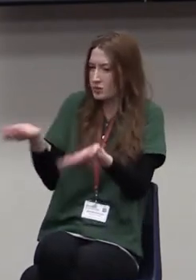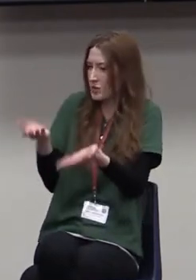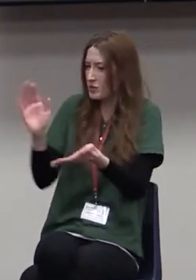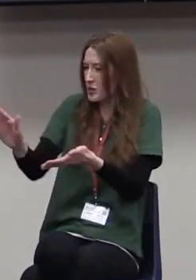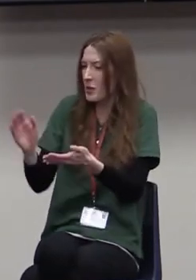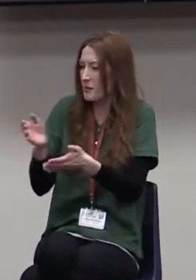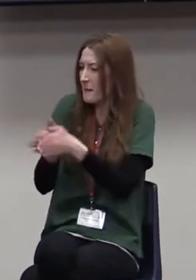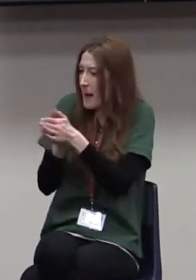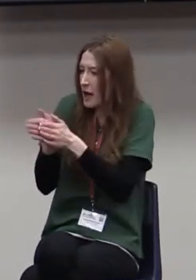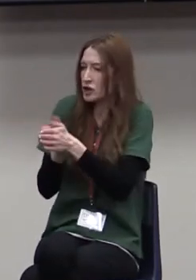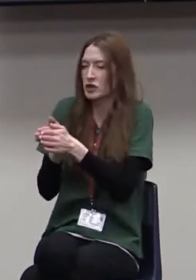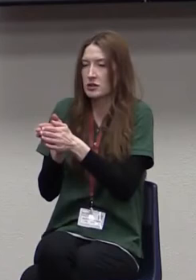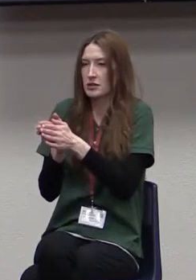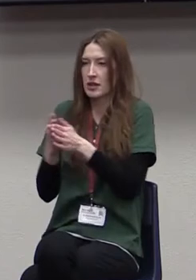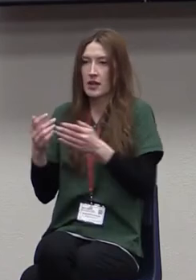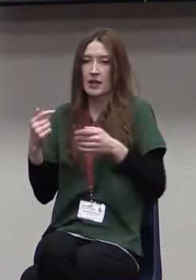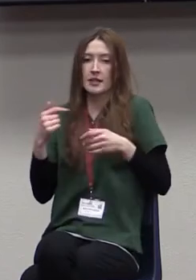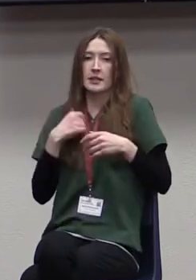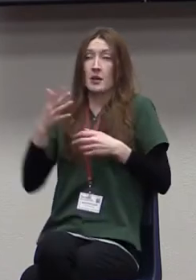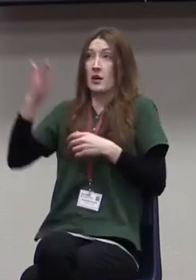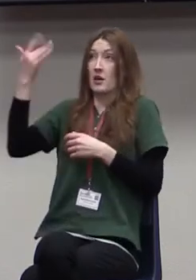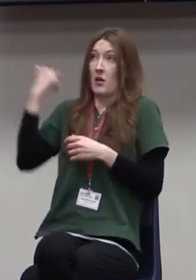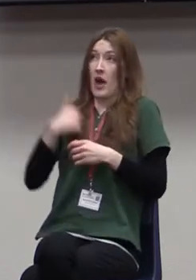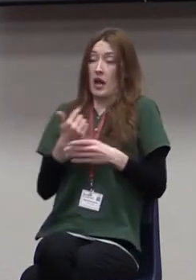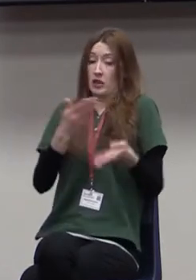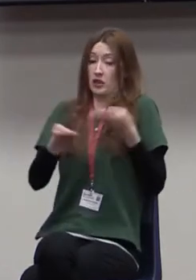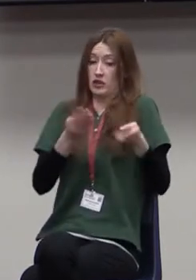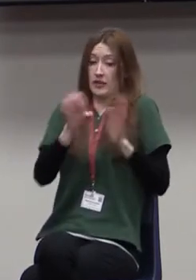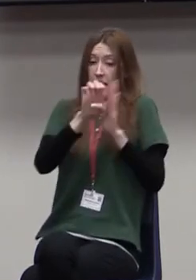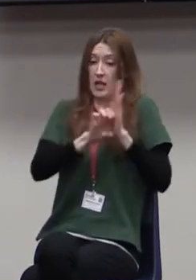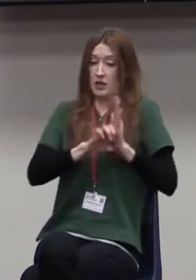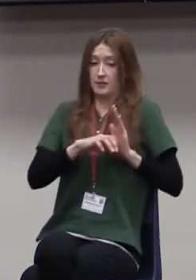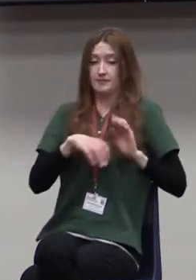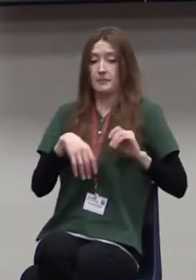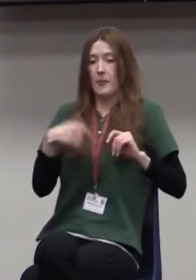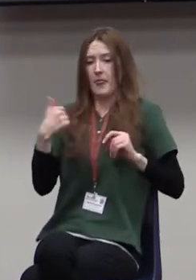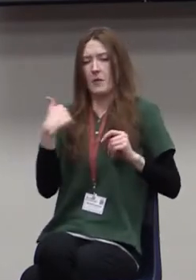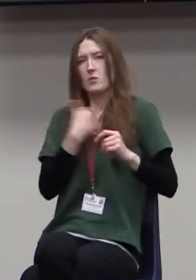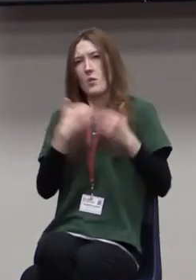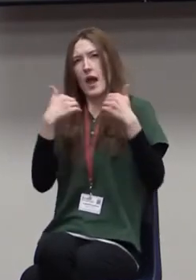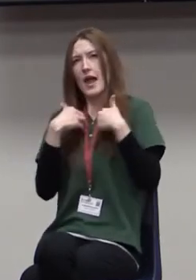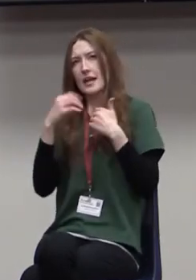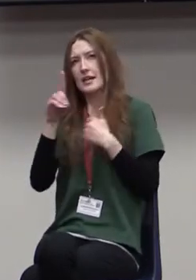congregation, served as an elder there for a short time. And it was interesting to me that we had a deacon